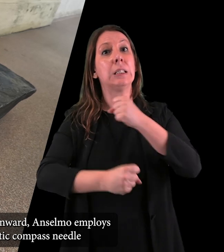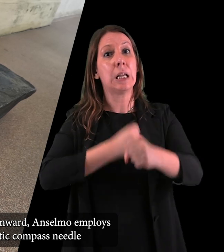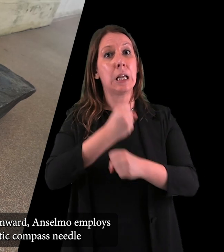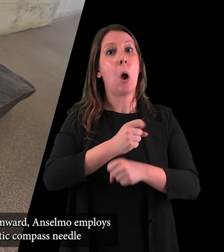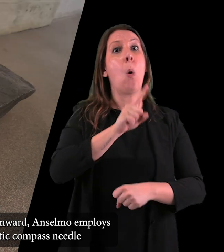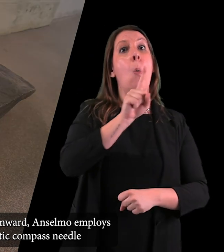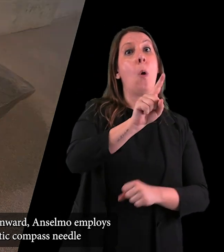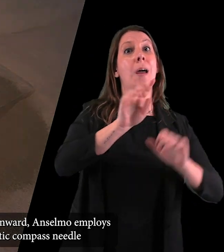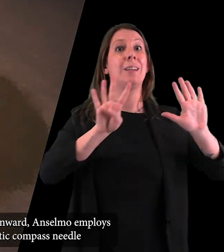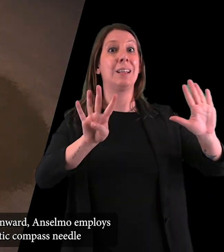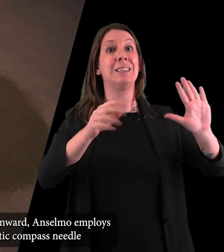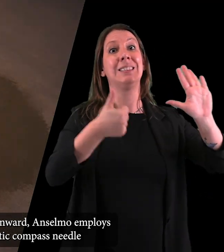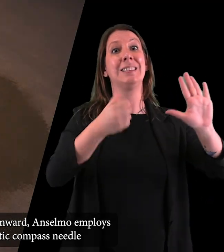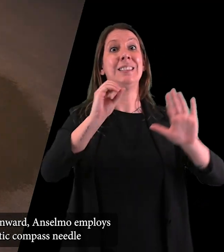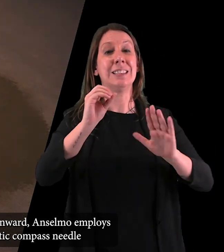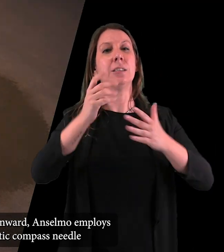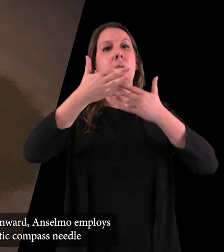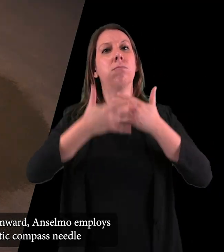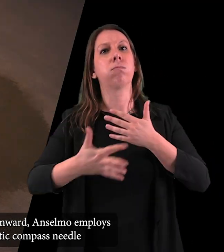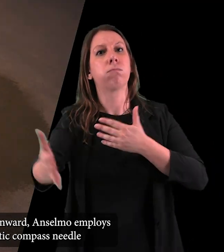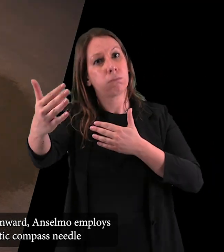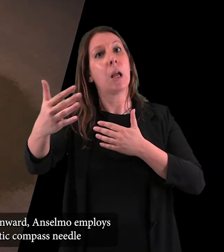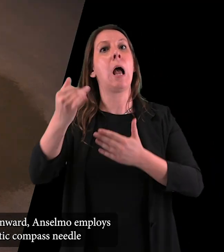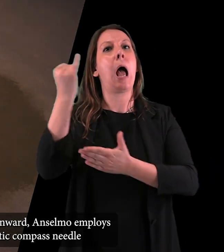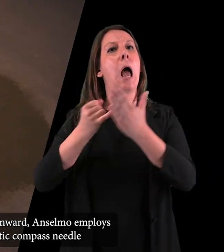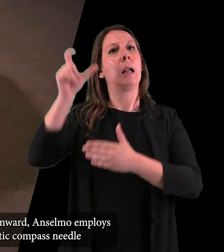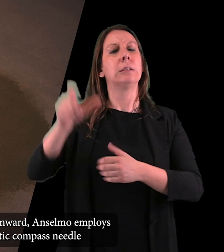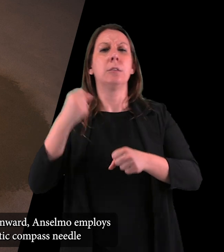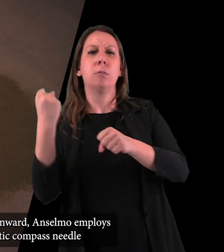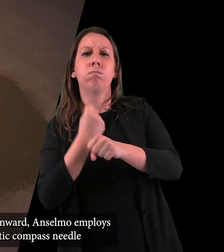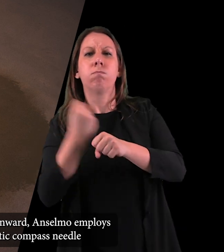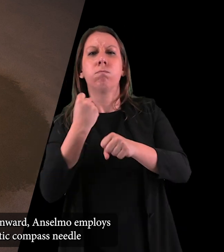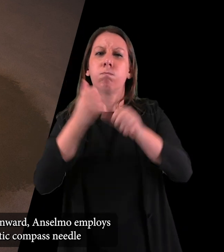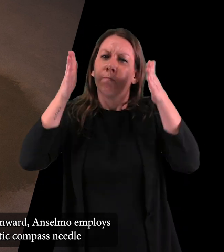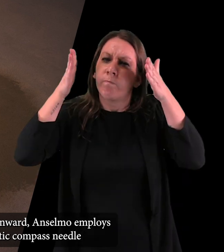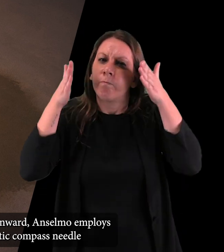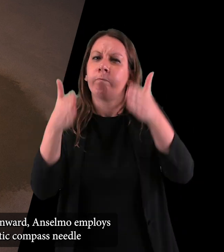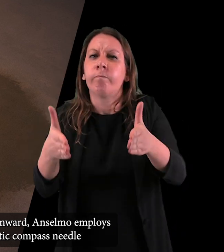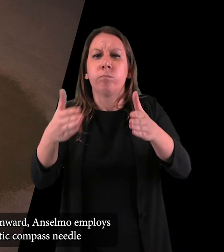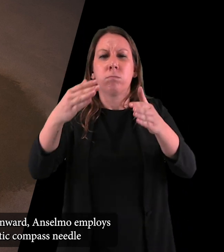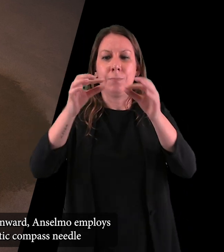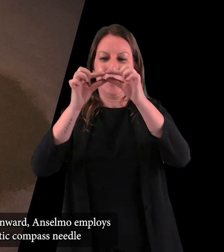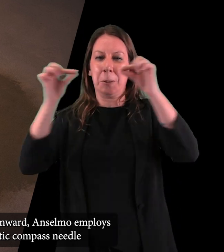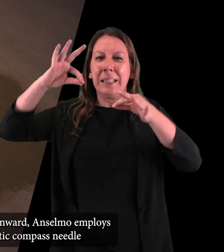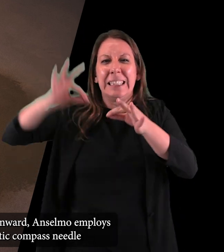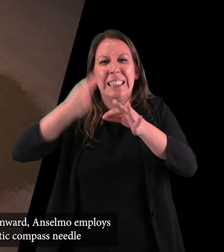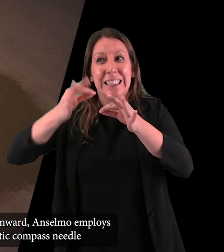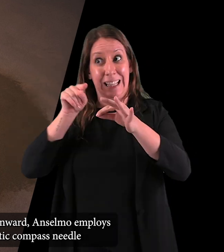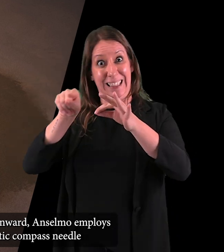From the 1960s onward Anselmo employs the magnetic compass needle